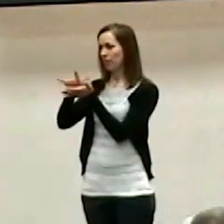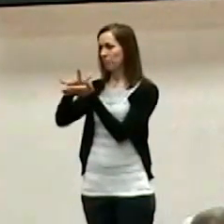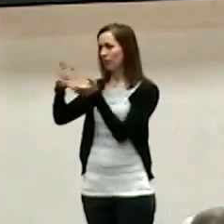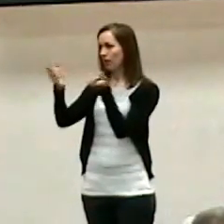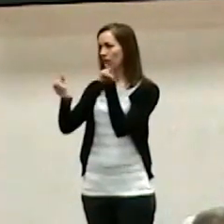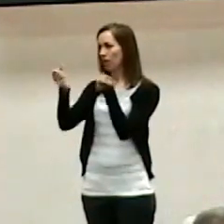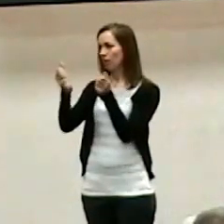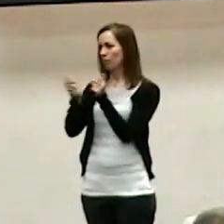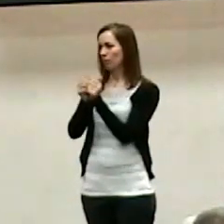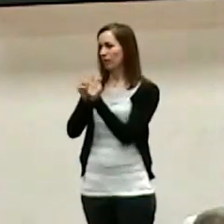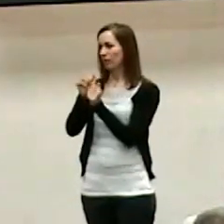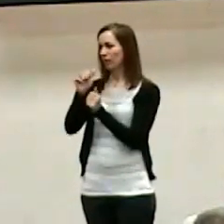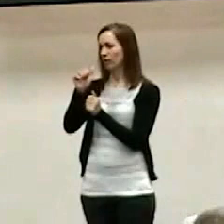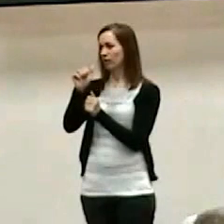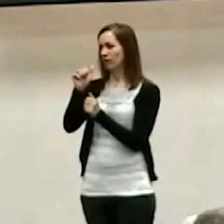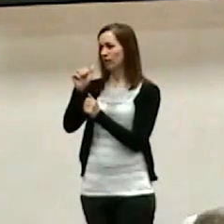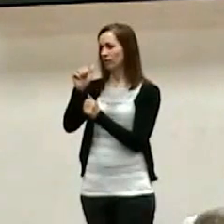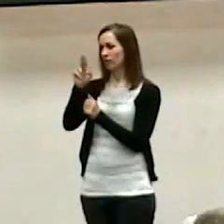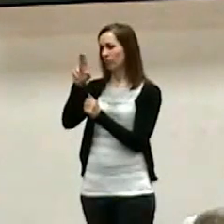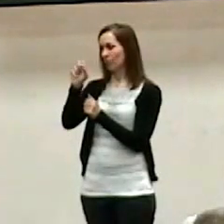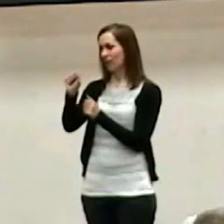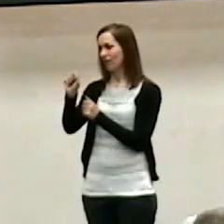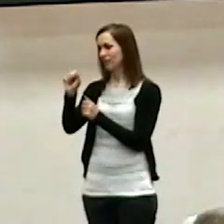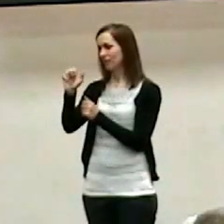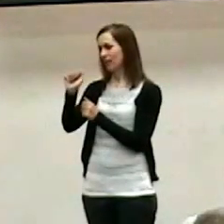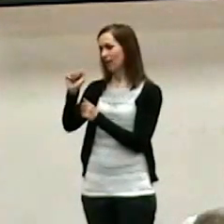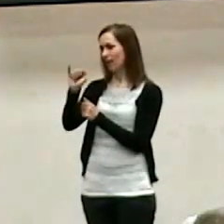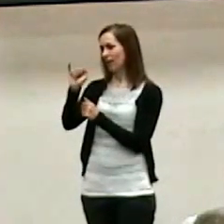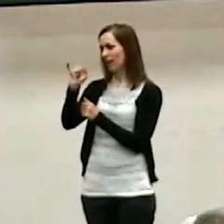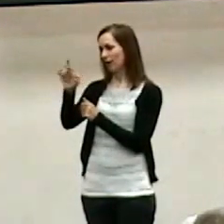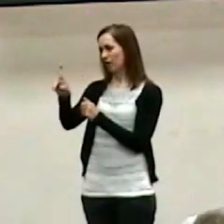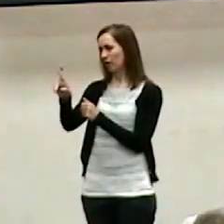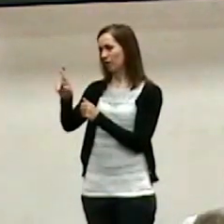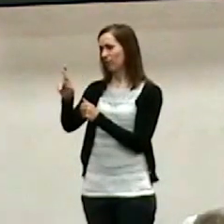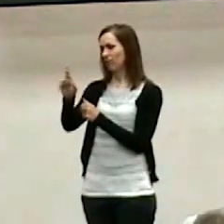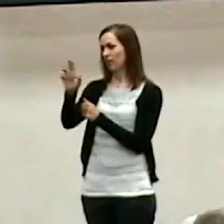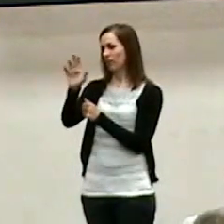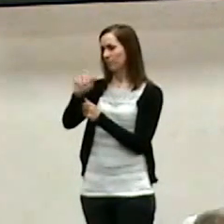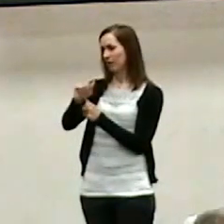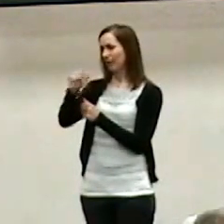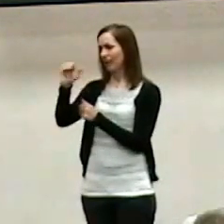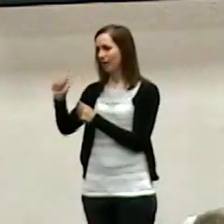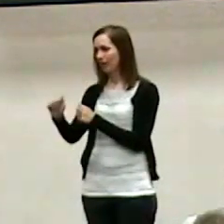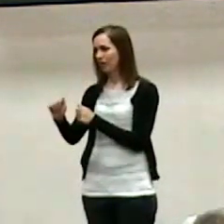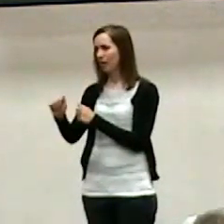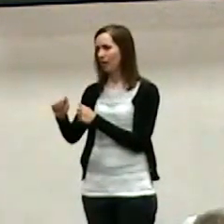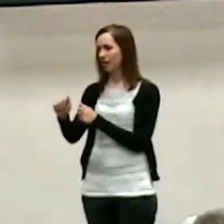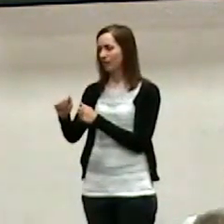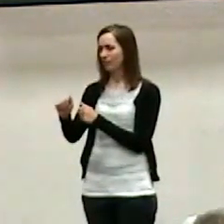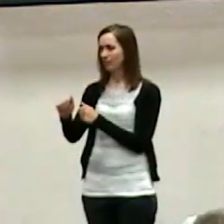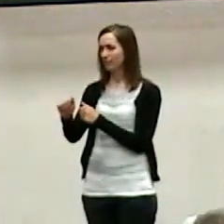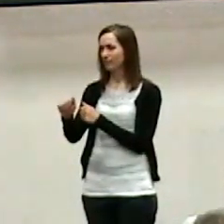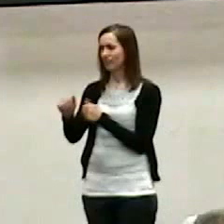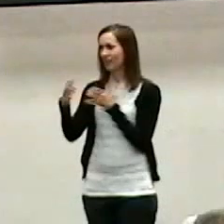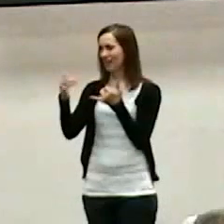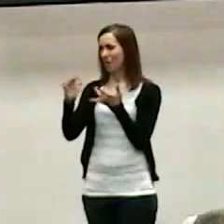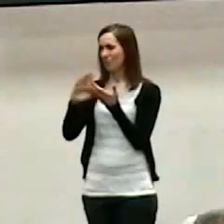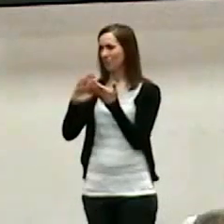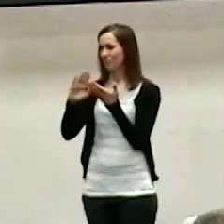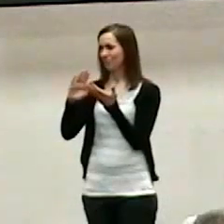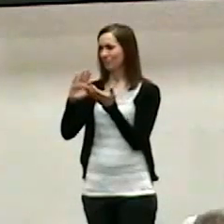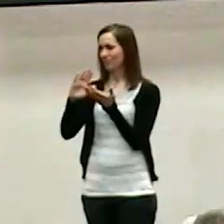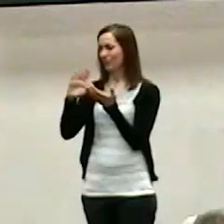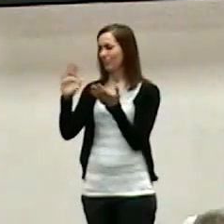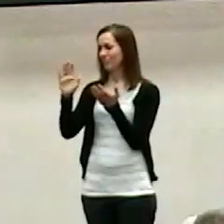America West, U.S. Air, American Airlines that have now combined to be the new American, the